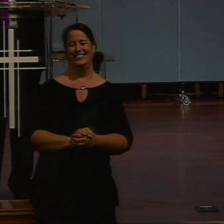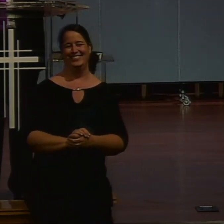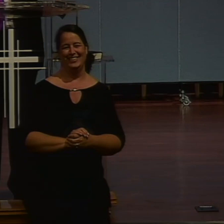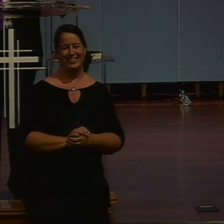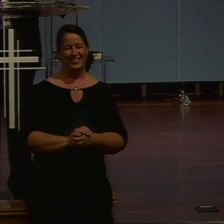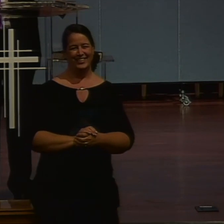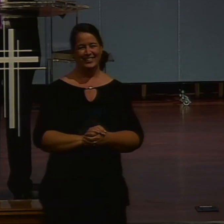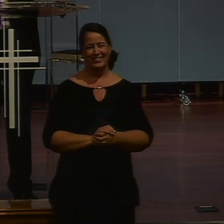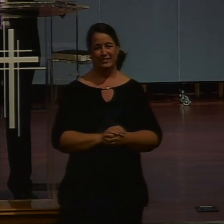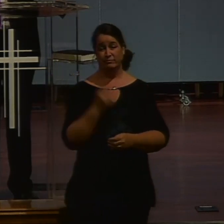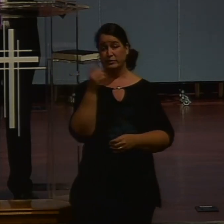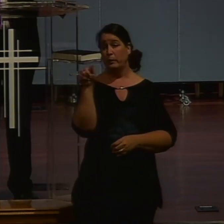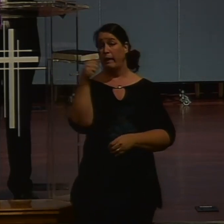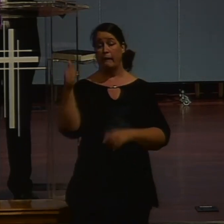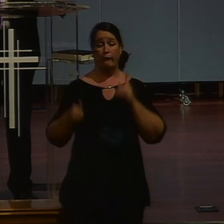probably got it. From someone else.